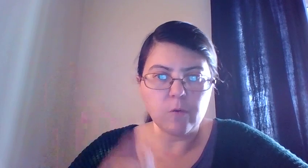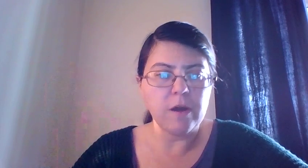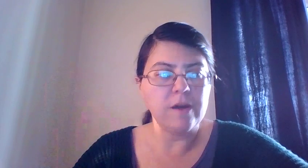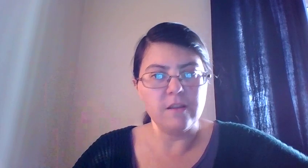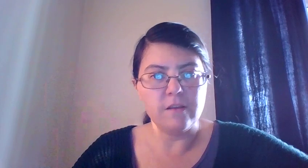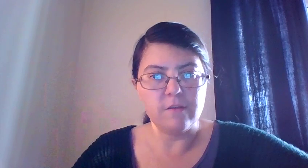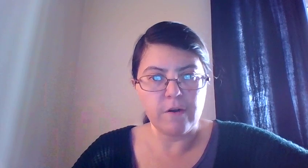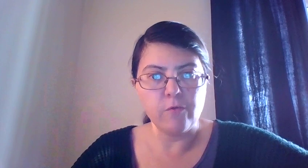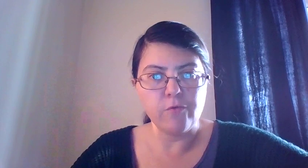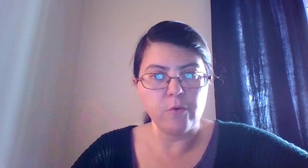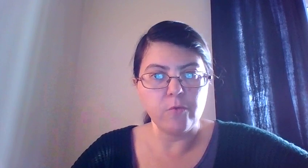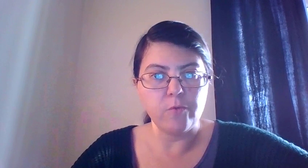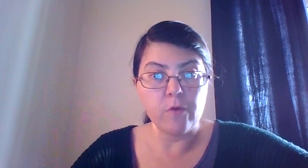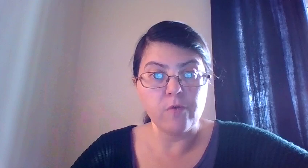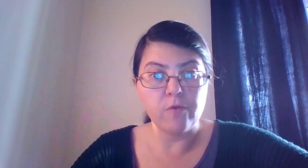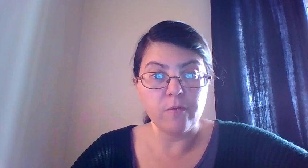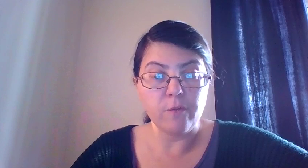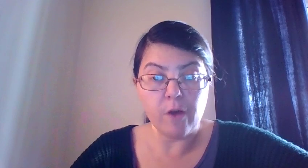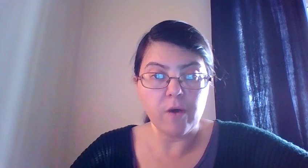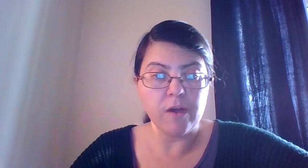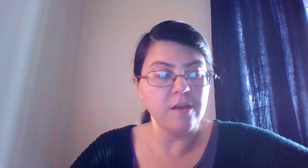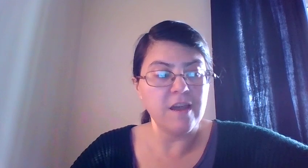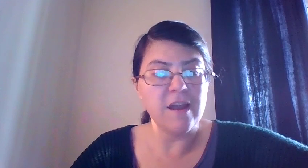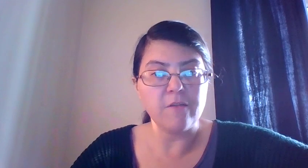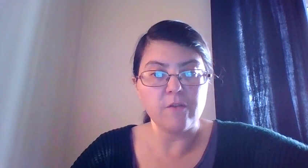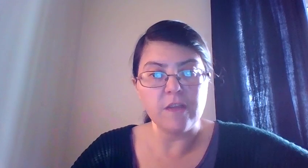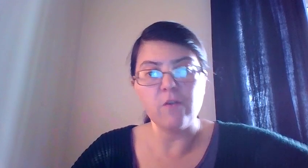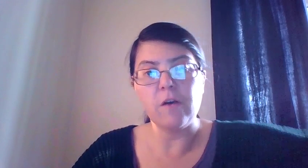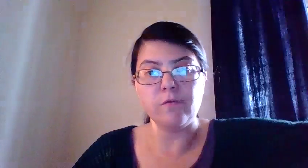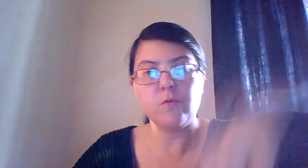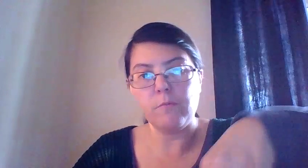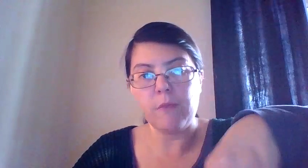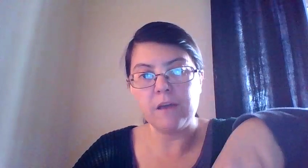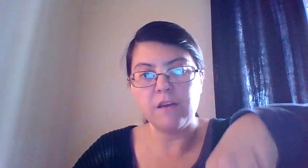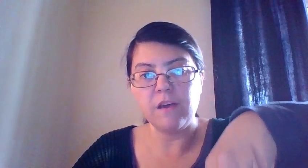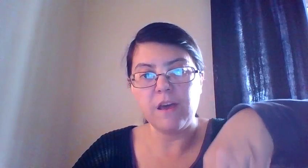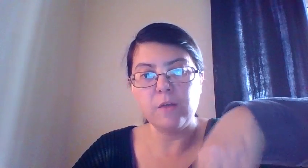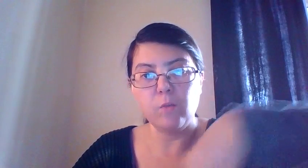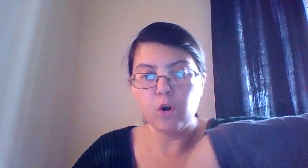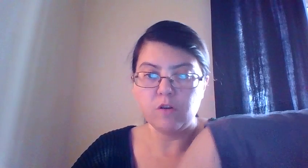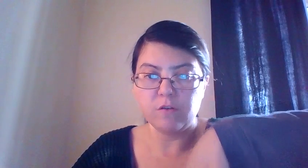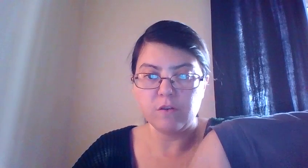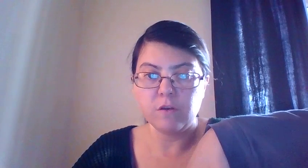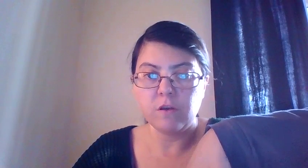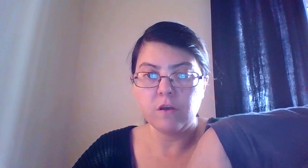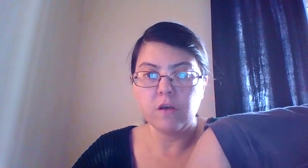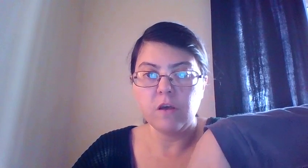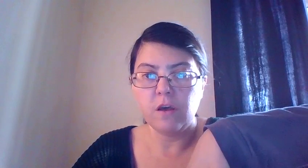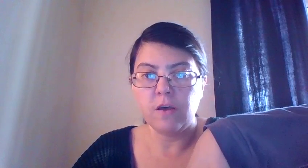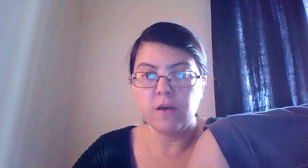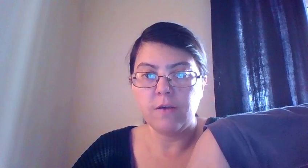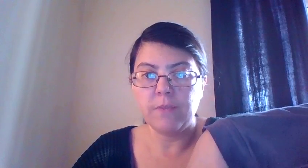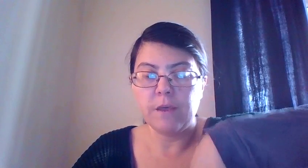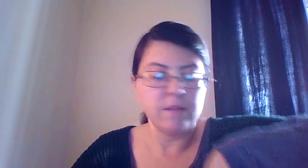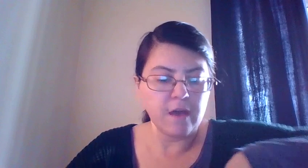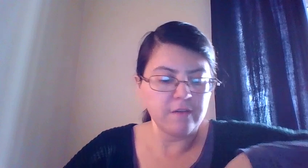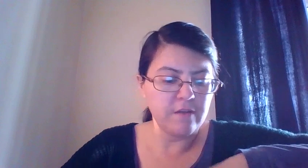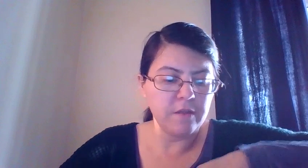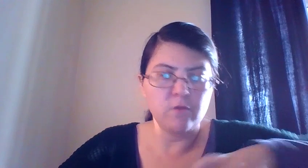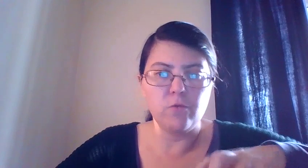away, then after that you have to come back and work. And it has nothing to do